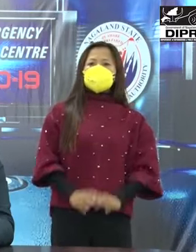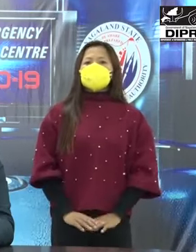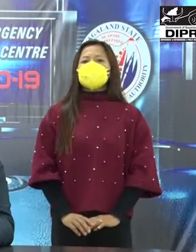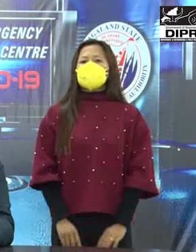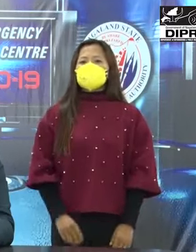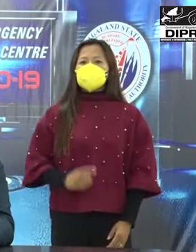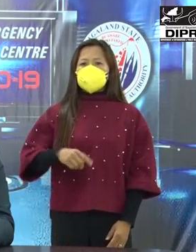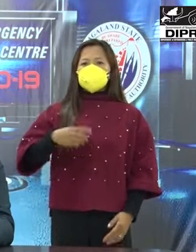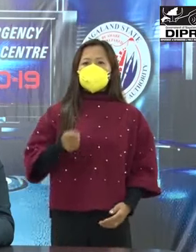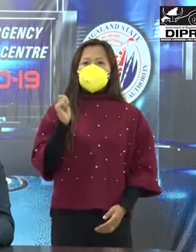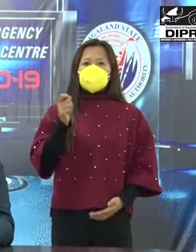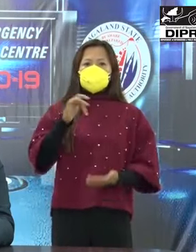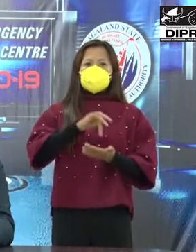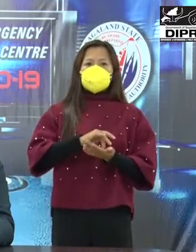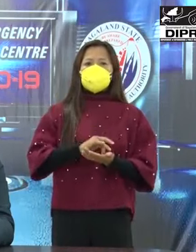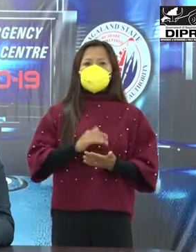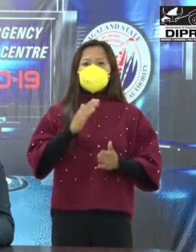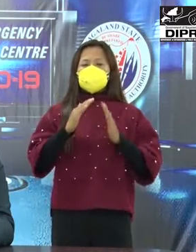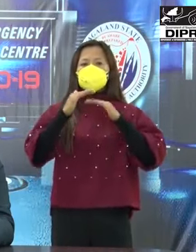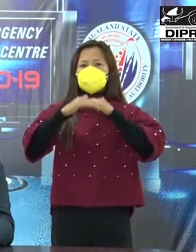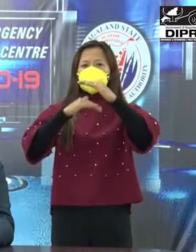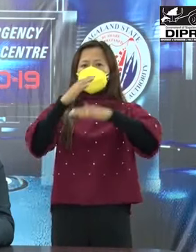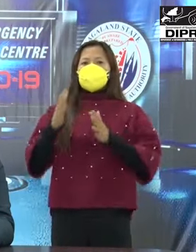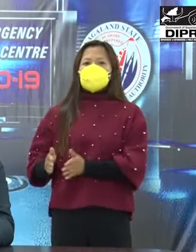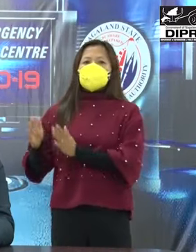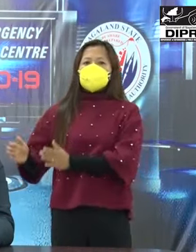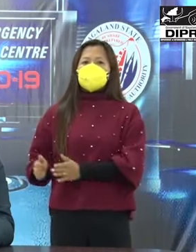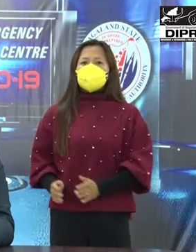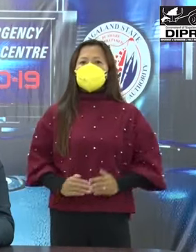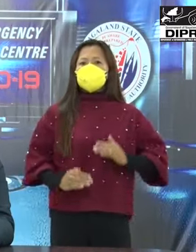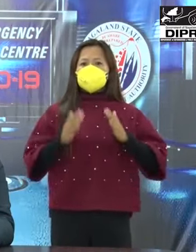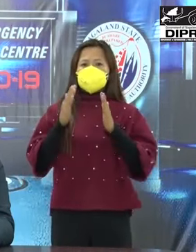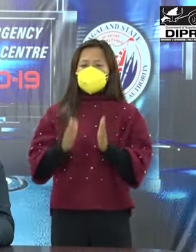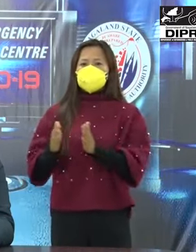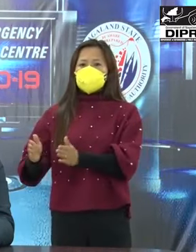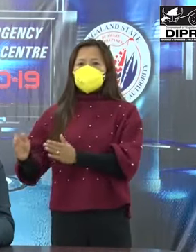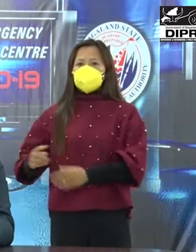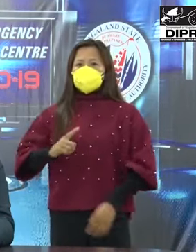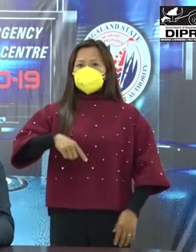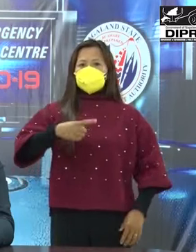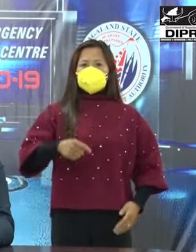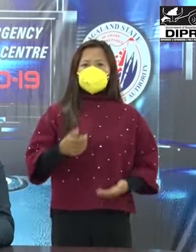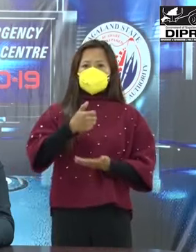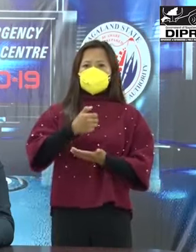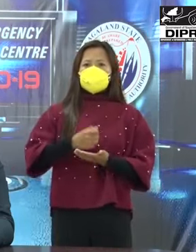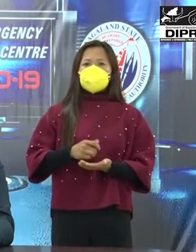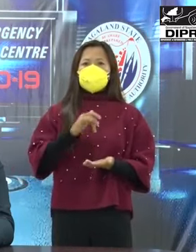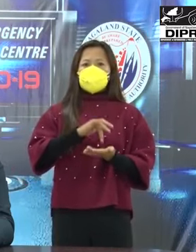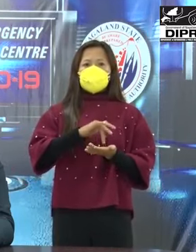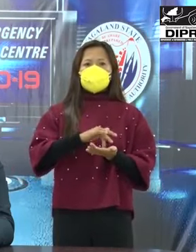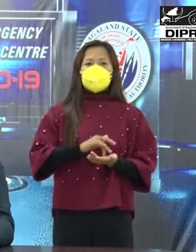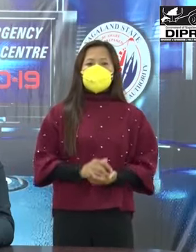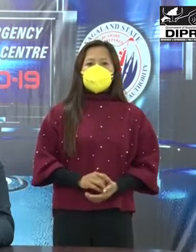all the workplaces and establishments should also make arrangements for regularly sanitizing their place.